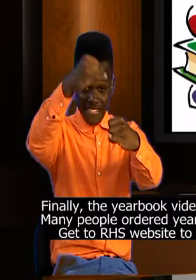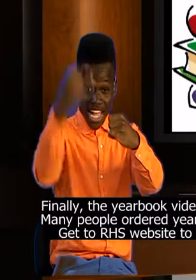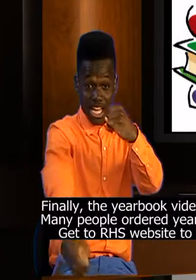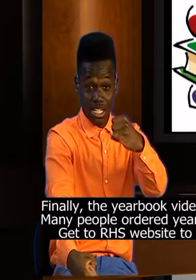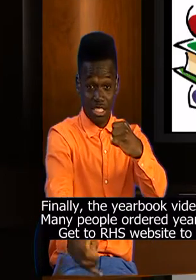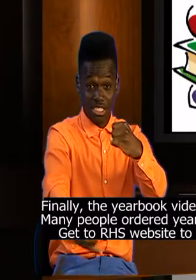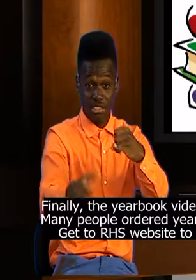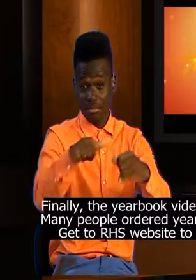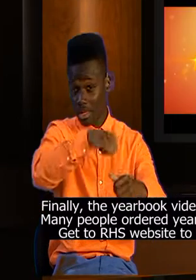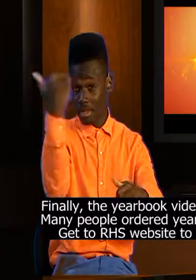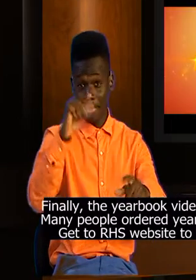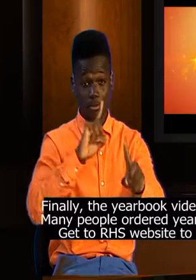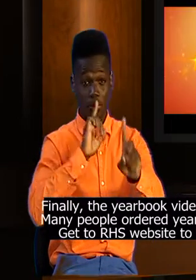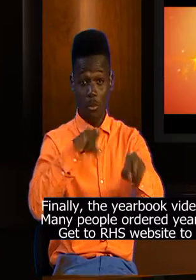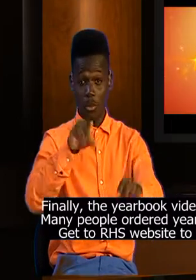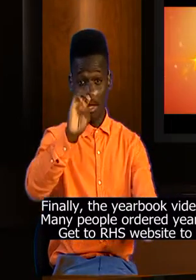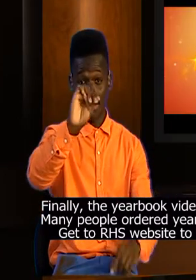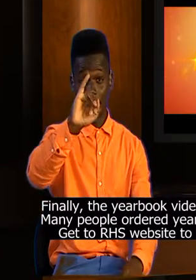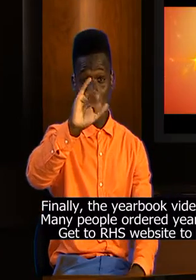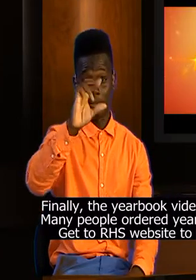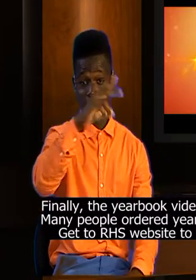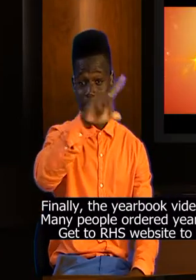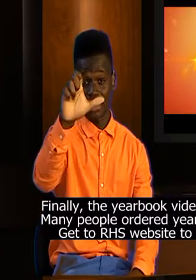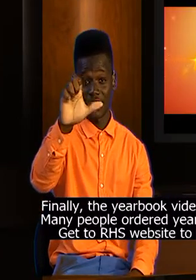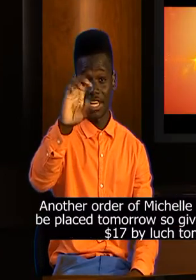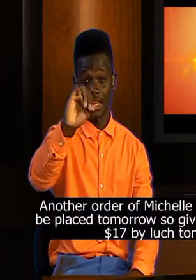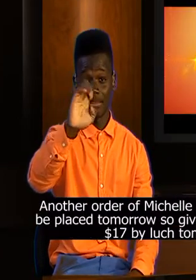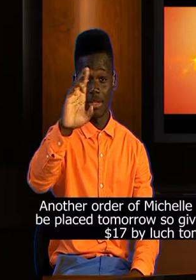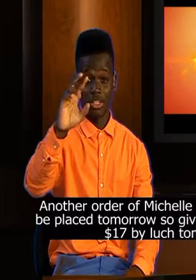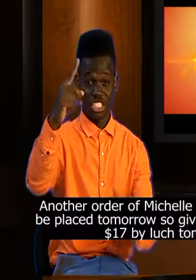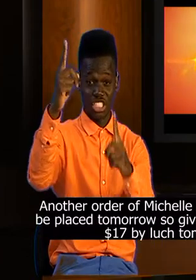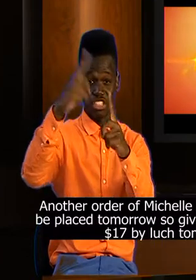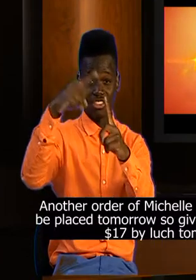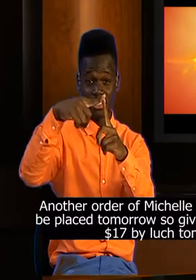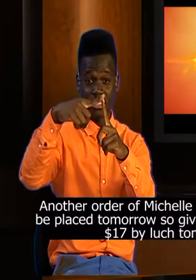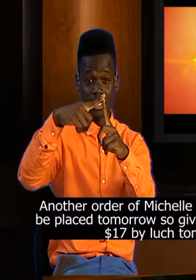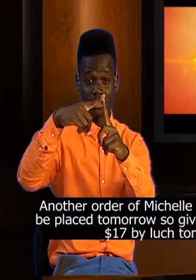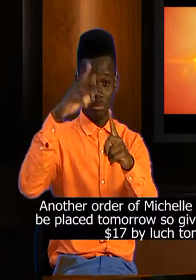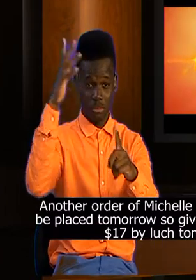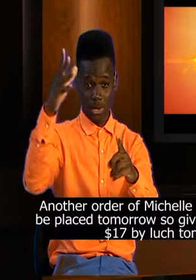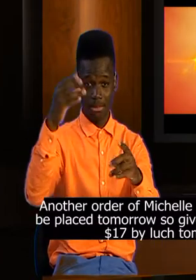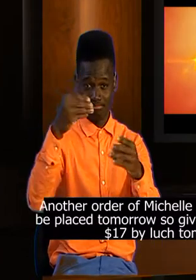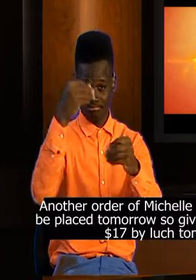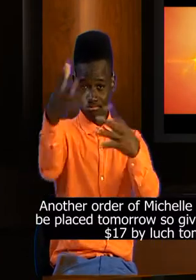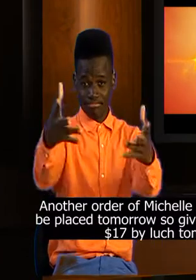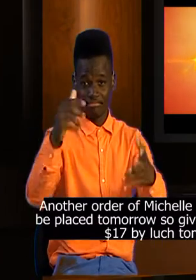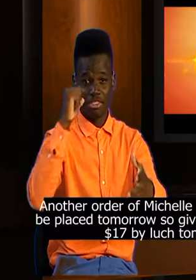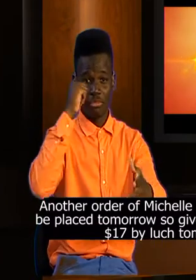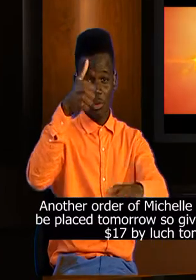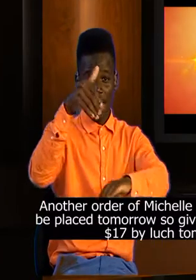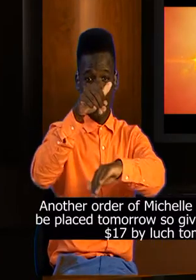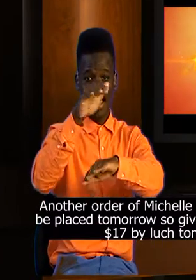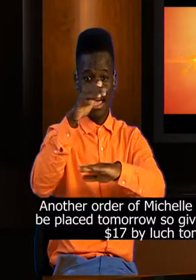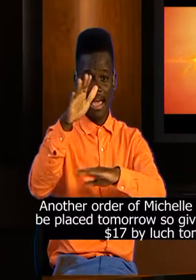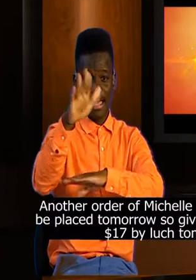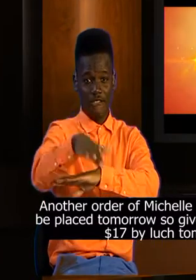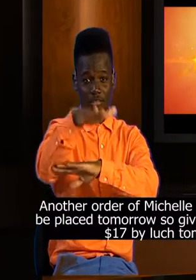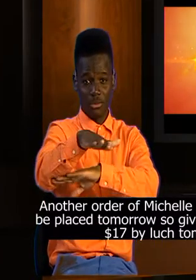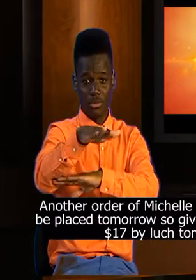And finally in order to order one of your Michelle Miller t-shirts they will be distributed